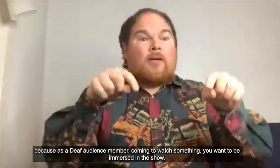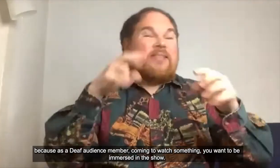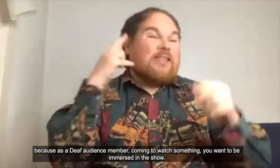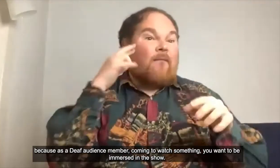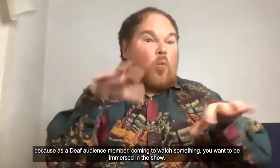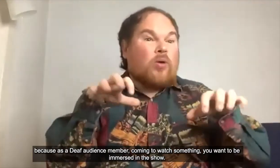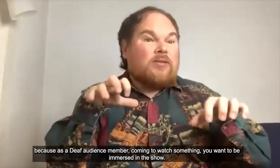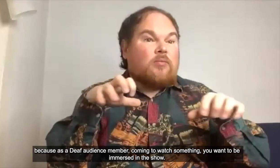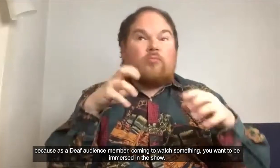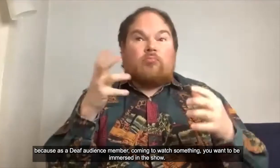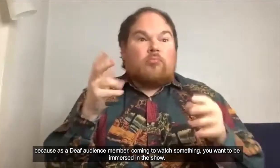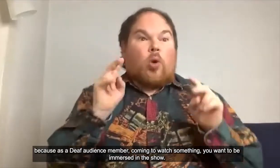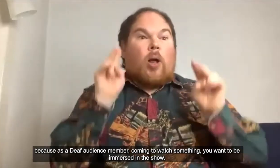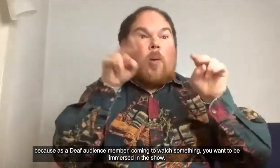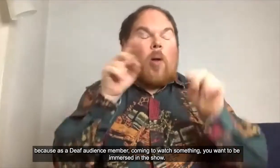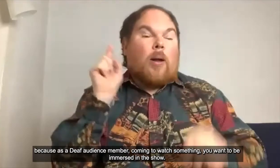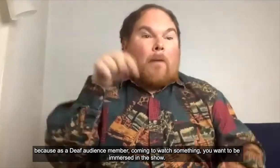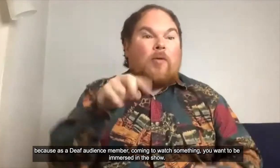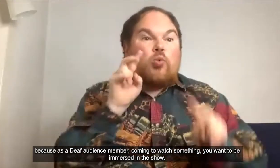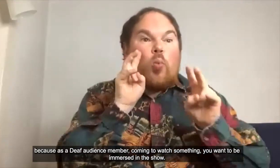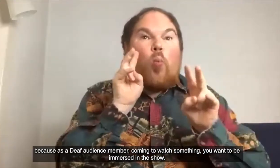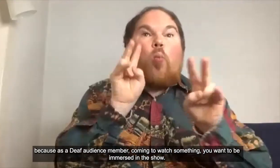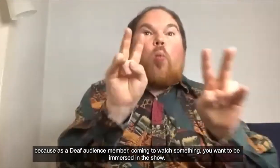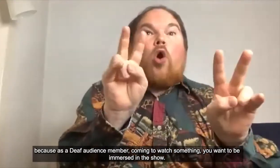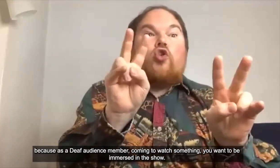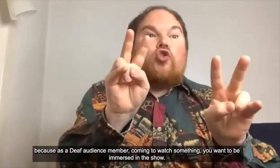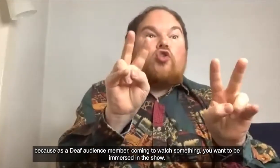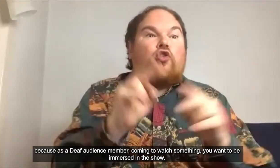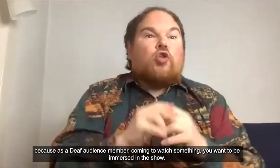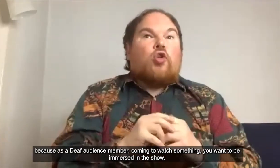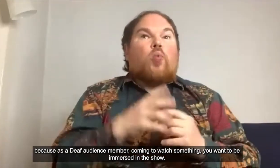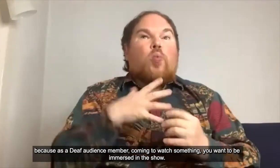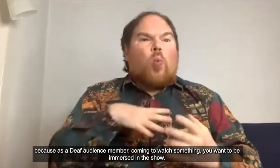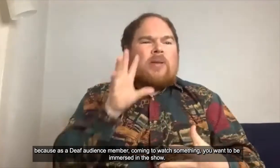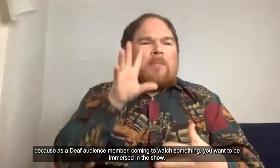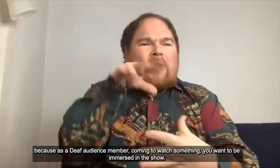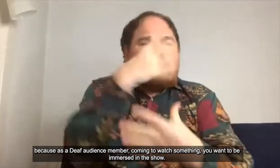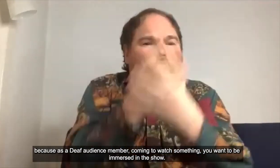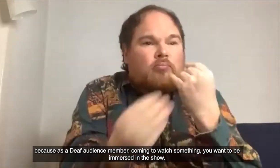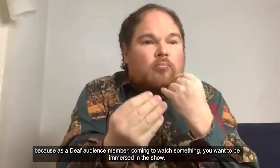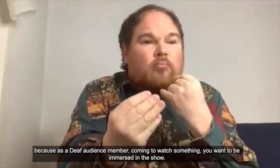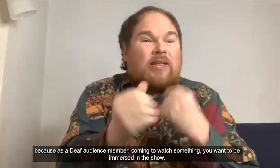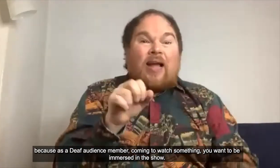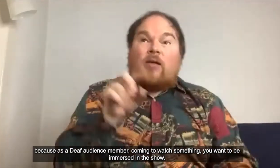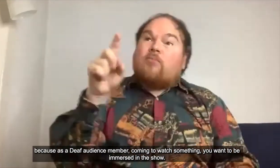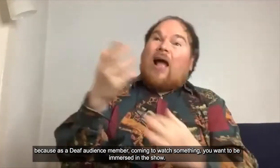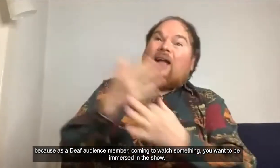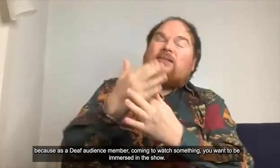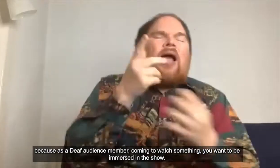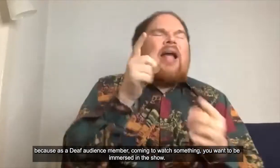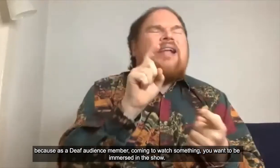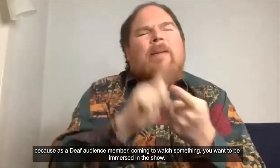because you know as a deaf audience member coming to watch something you want to be immersed in the show